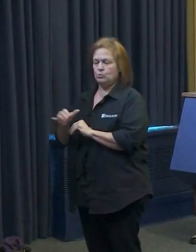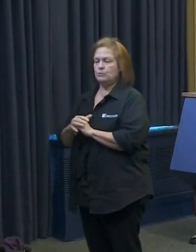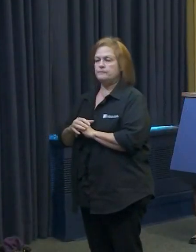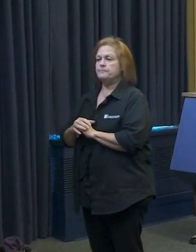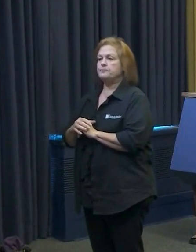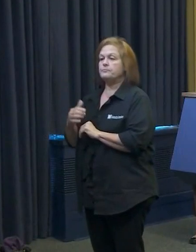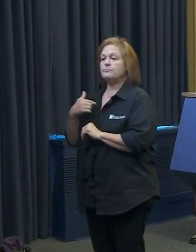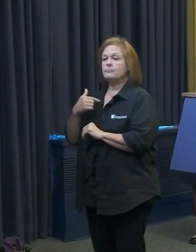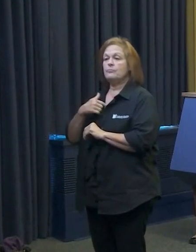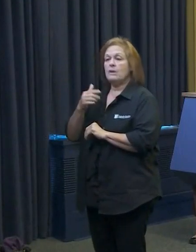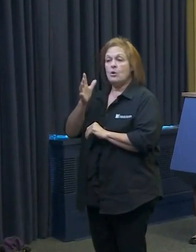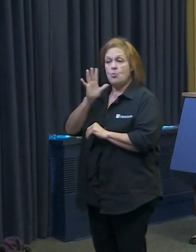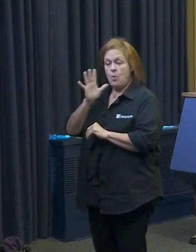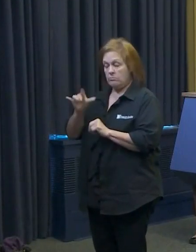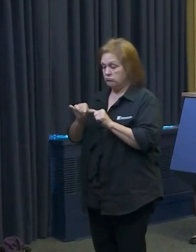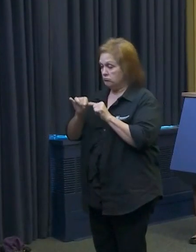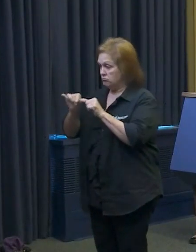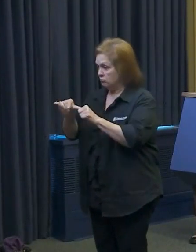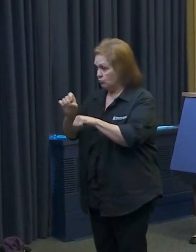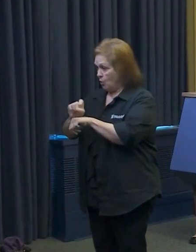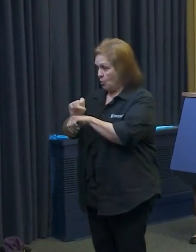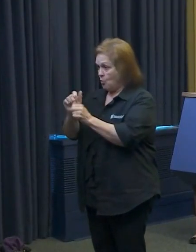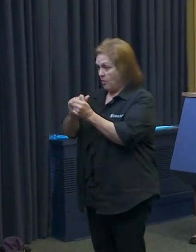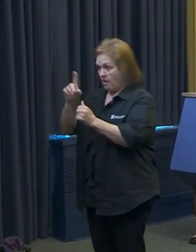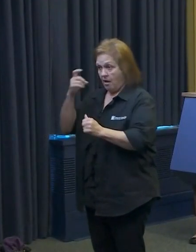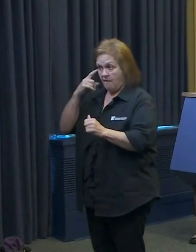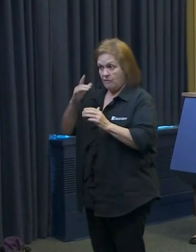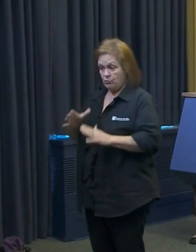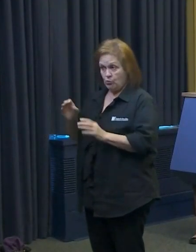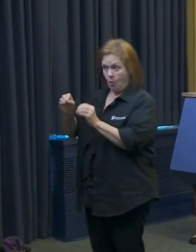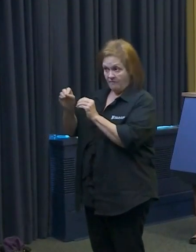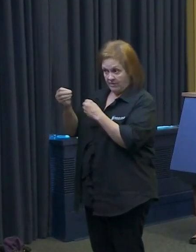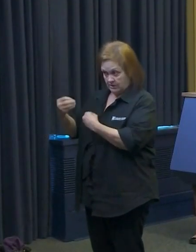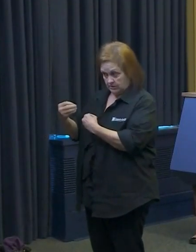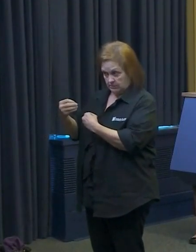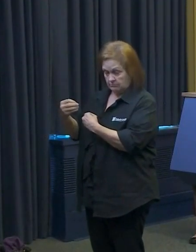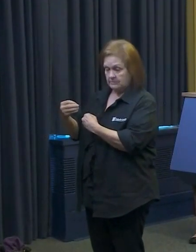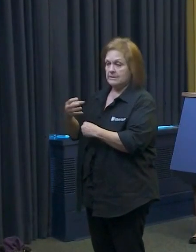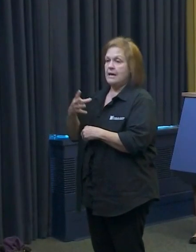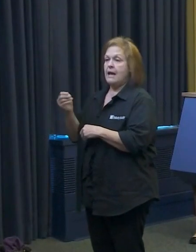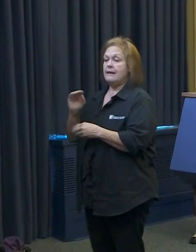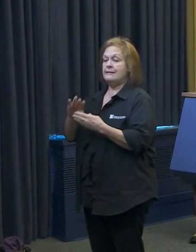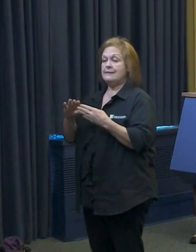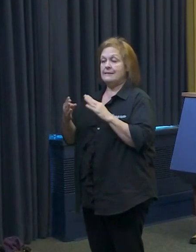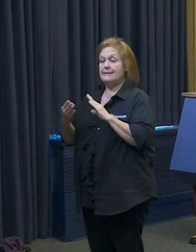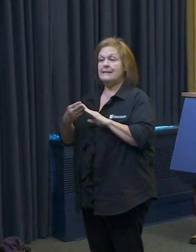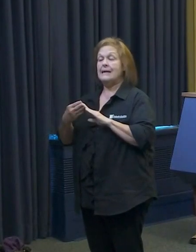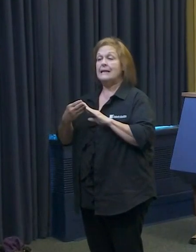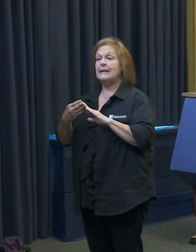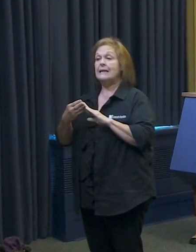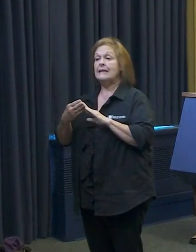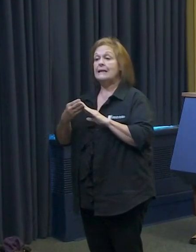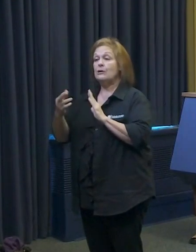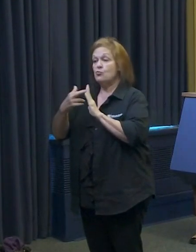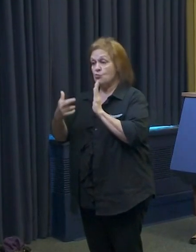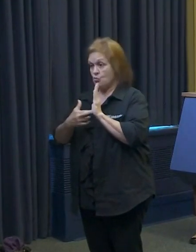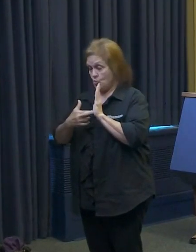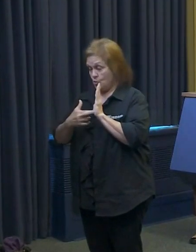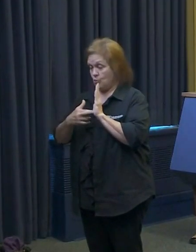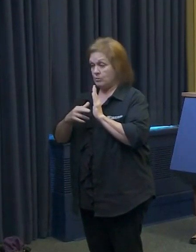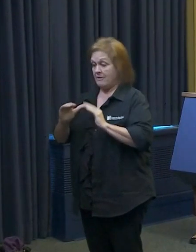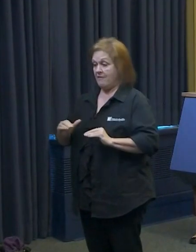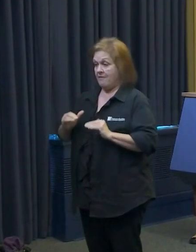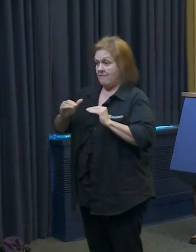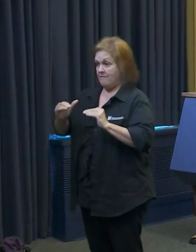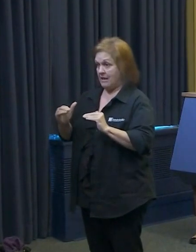We will continue to work with the governor's office on this, no doubt about it. The city guidelines for phase one in